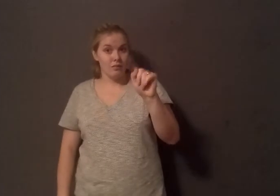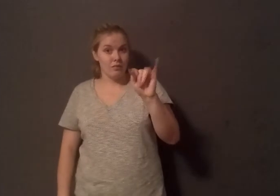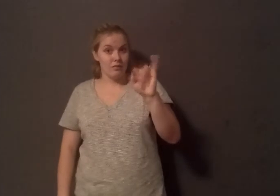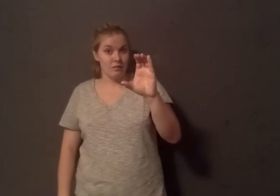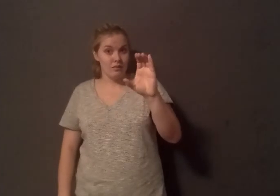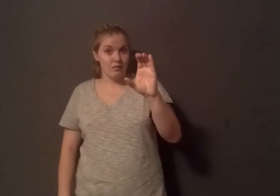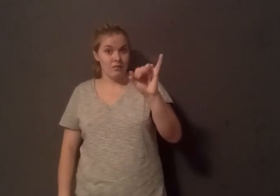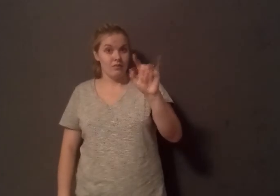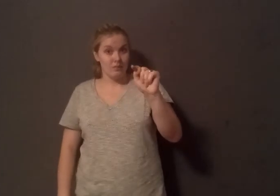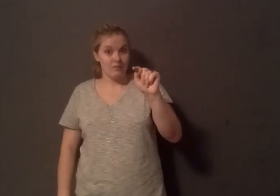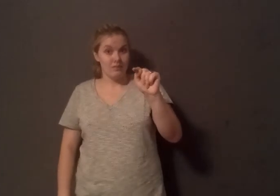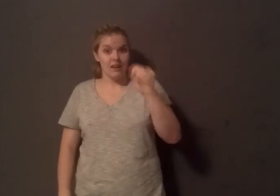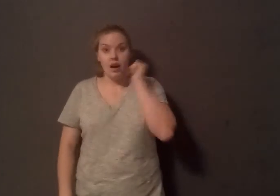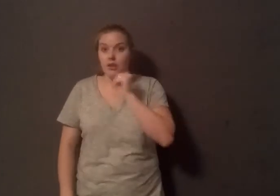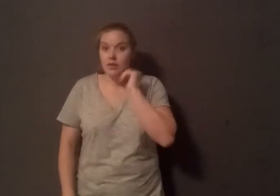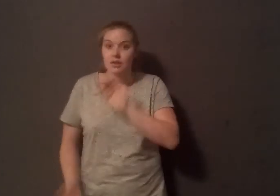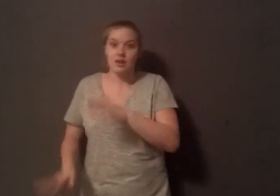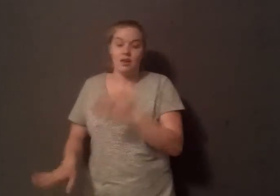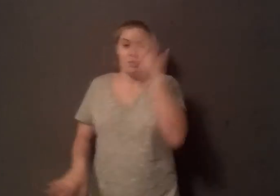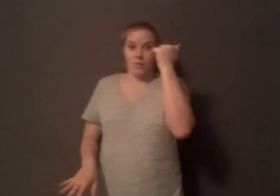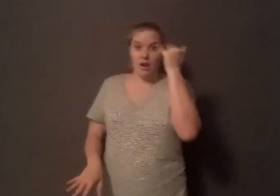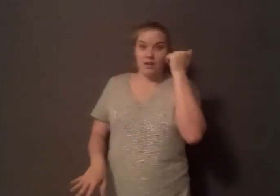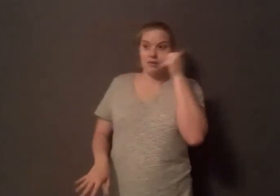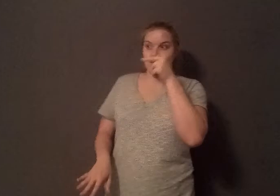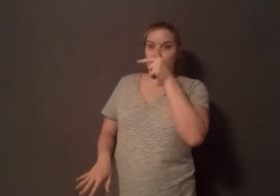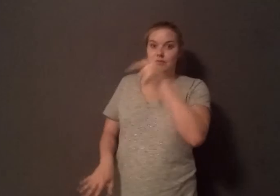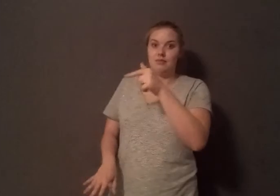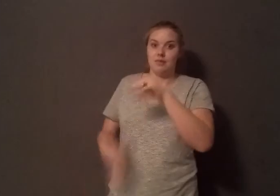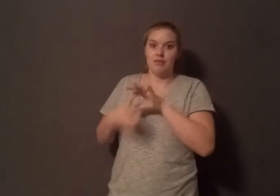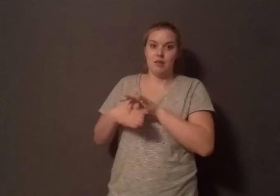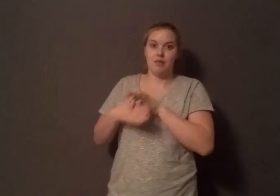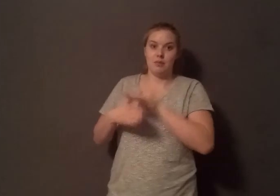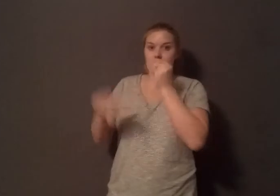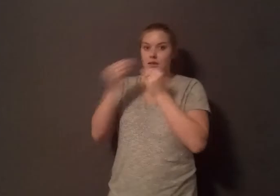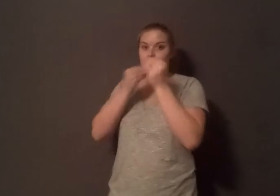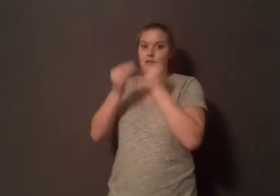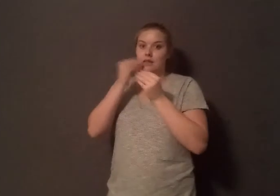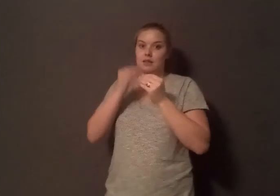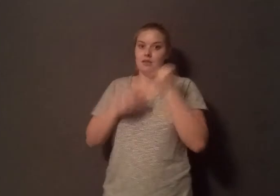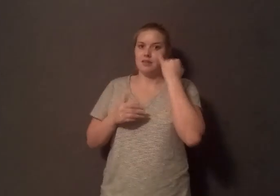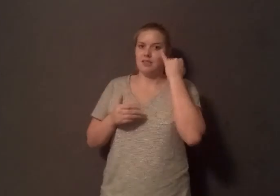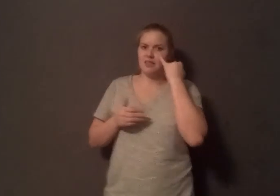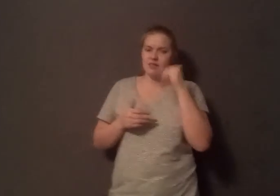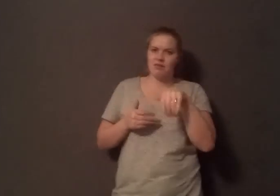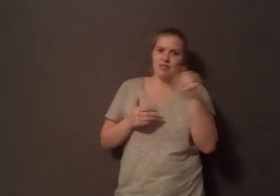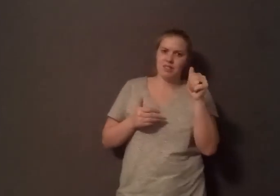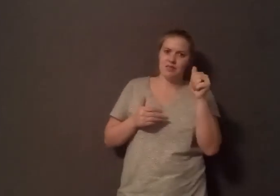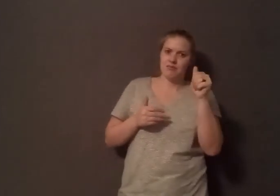every year. Can you imagine if that many people were being killed by some terrorist group in the United States